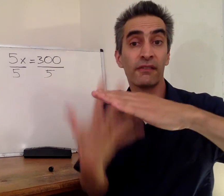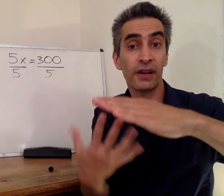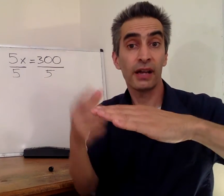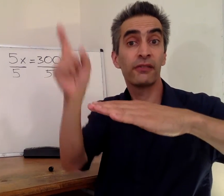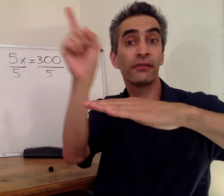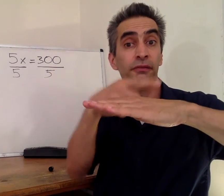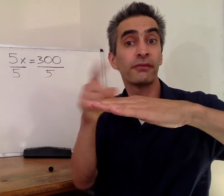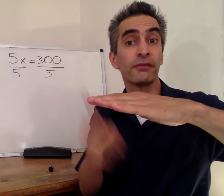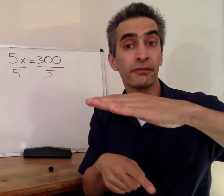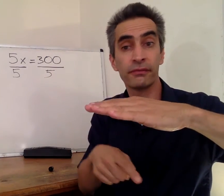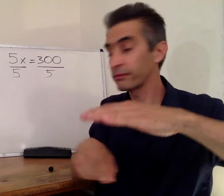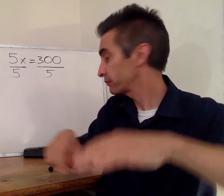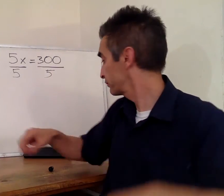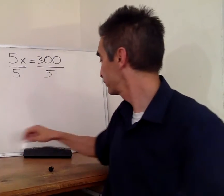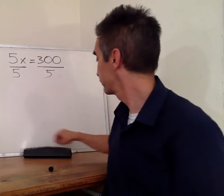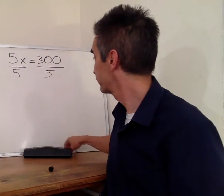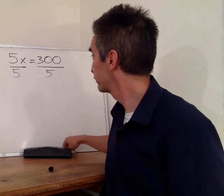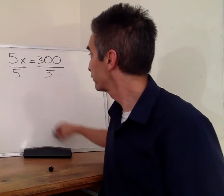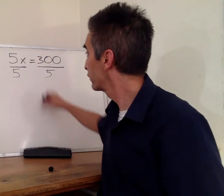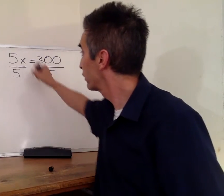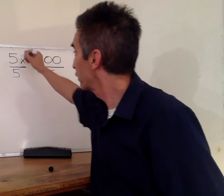Now we've got 5 over 5, which each cancel out.